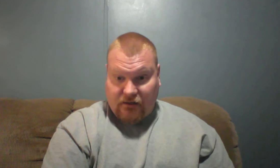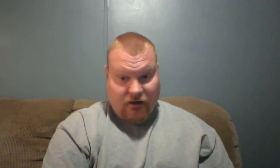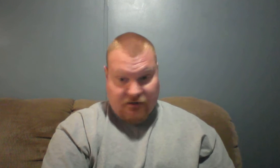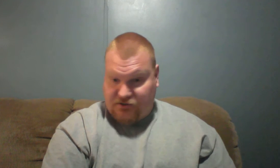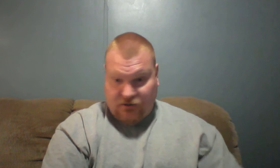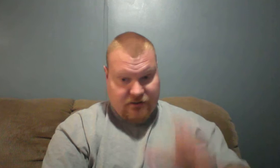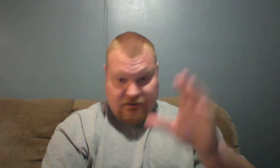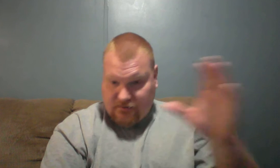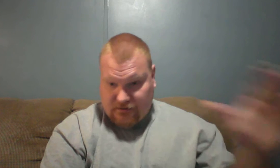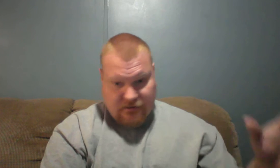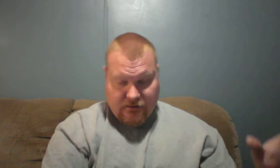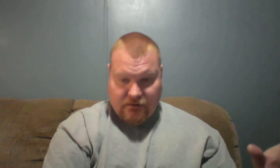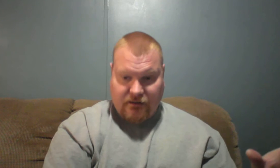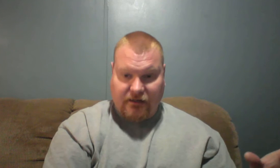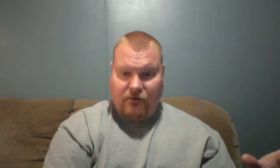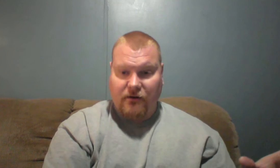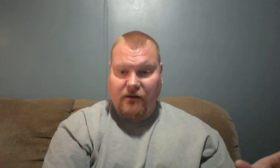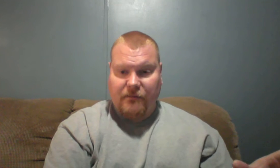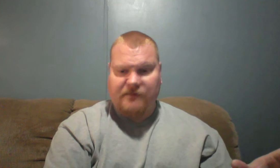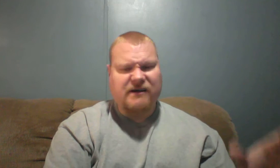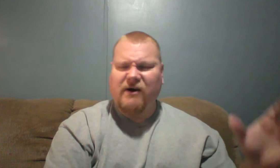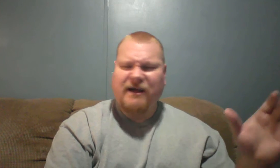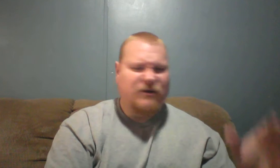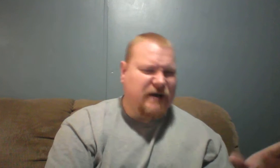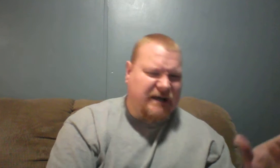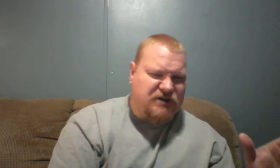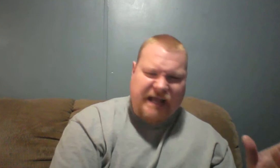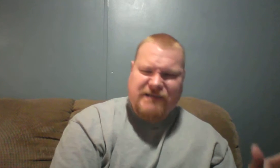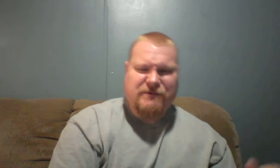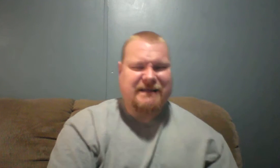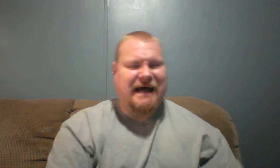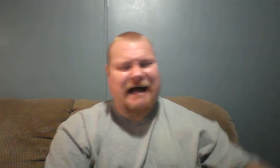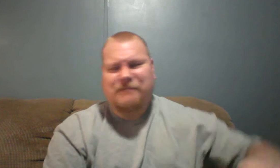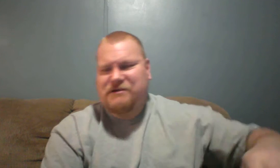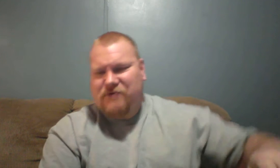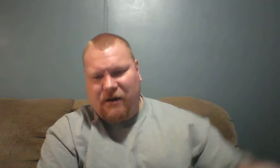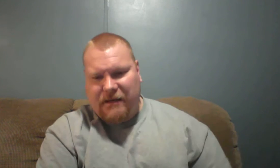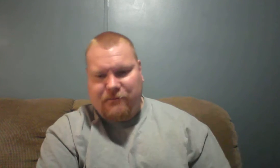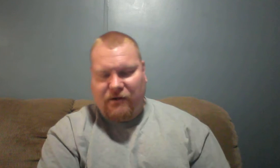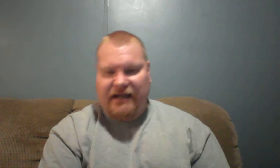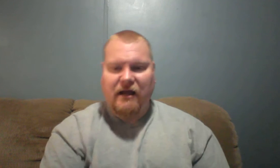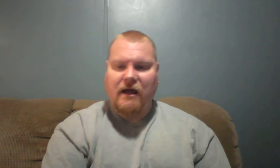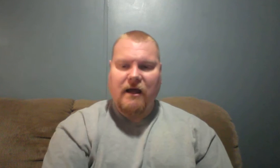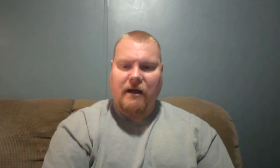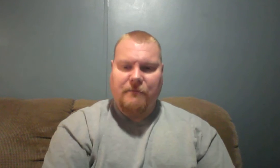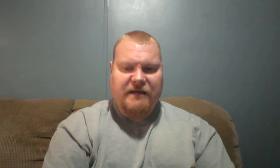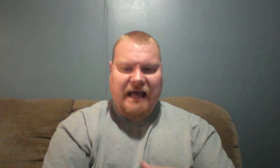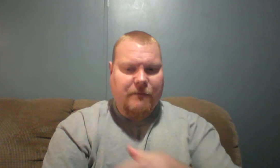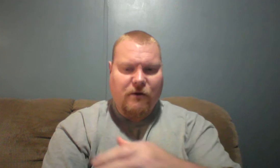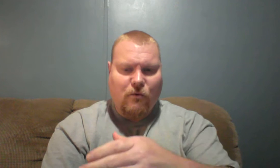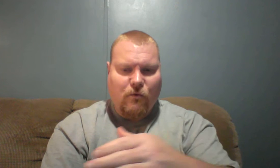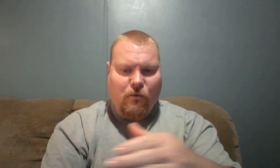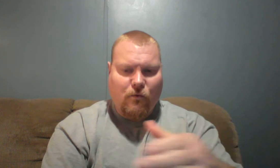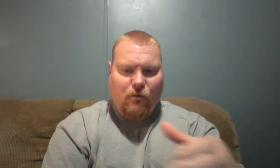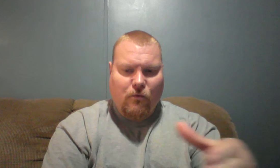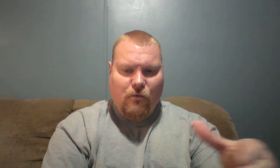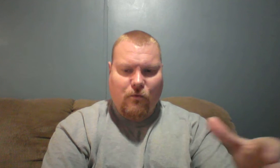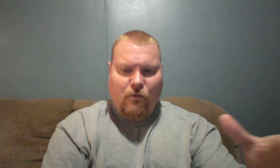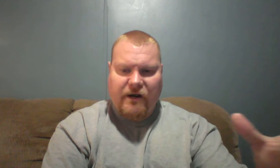concert. You know, people say, well, you got to change with the times and draw people in. But yeah, but where